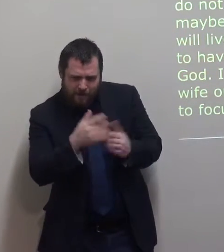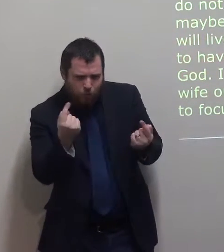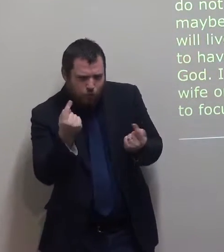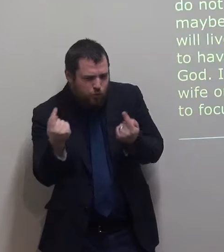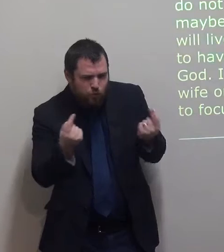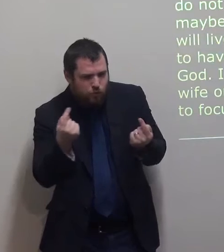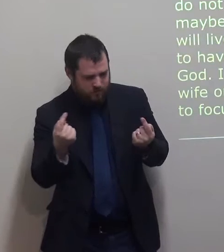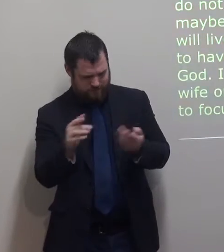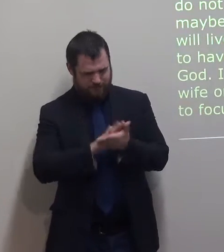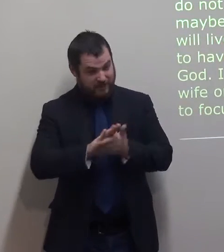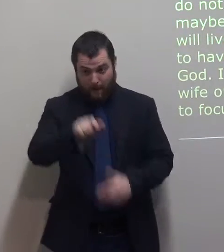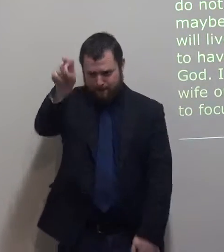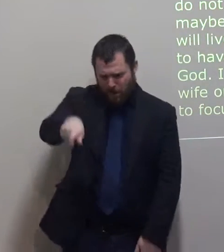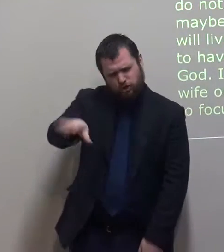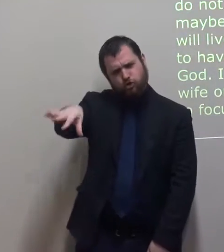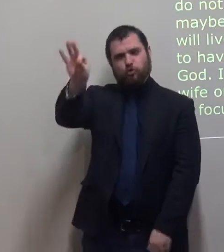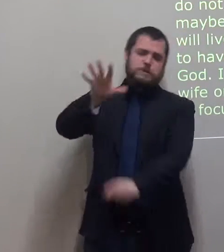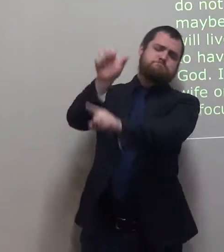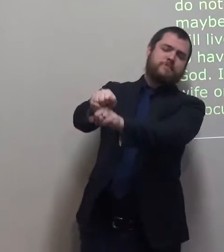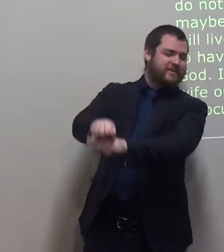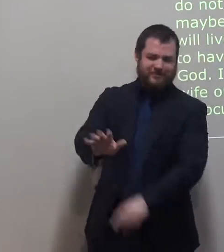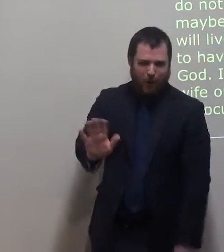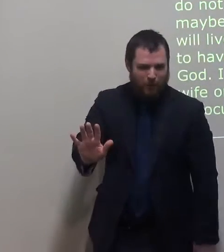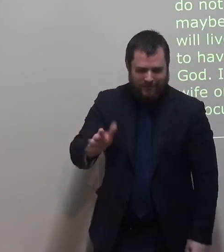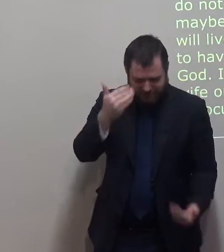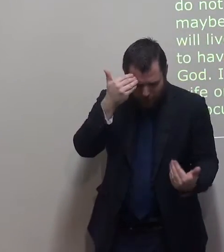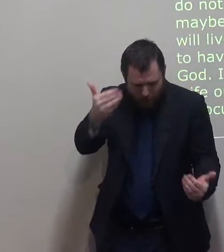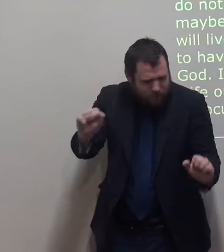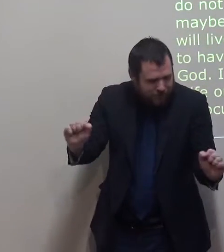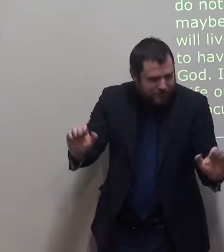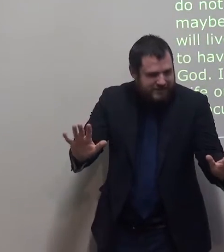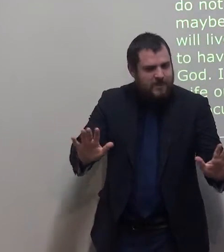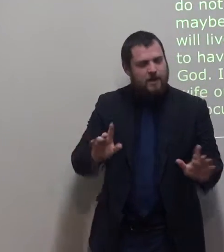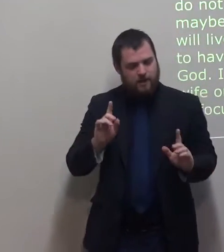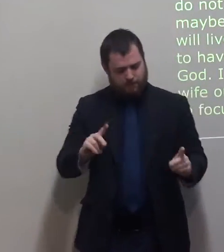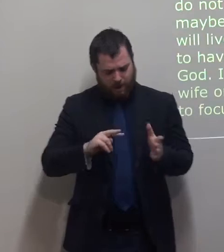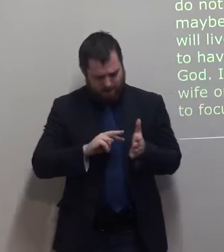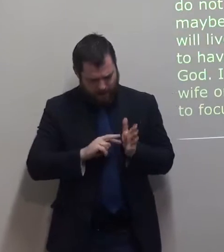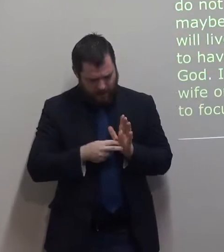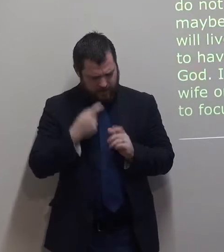I do not know the person yet, maybe. But I should plan how I should live when I am married.